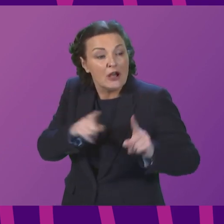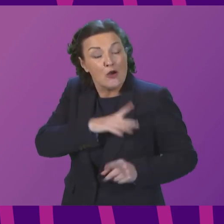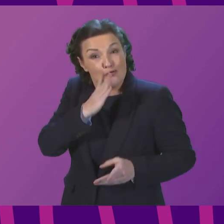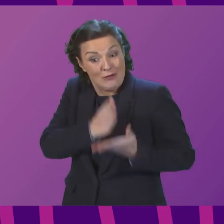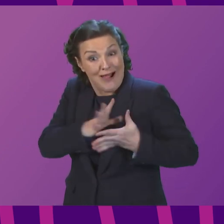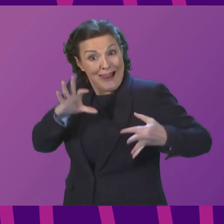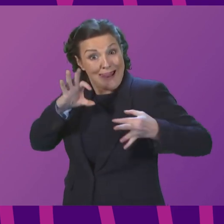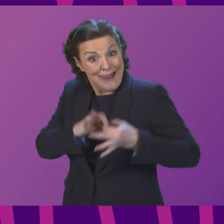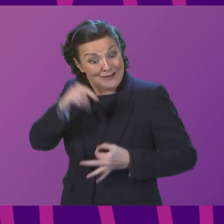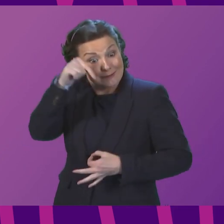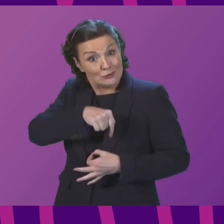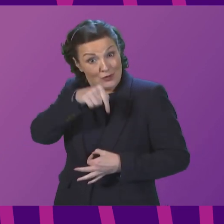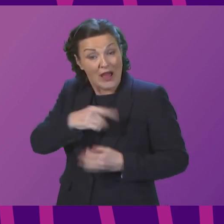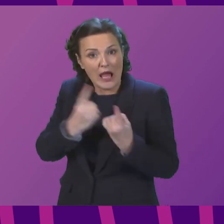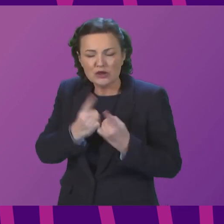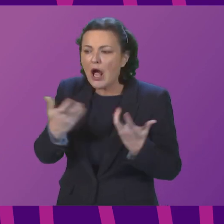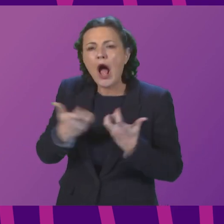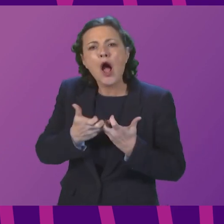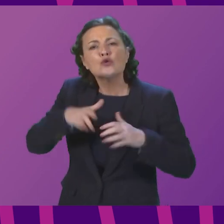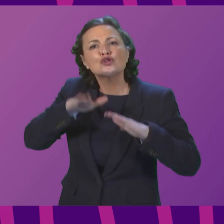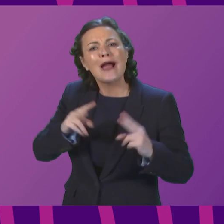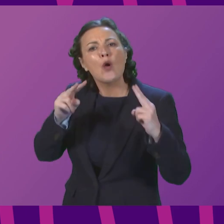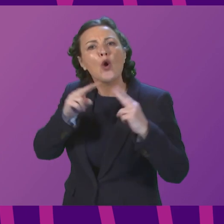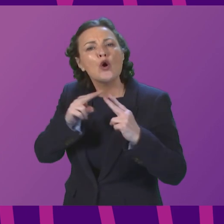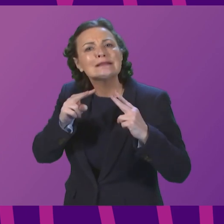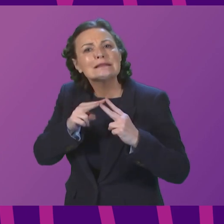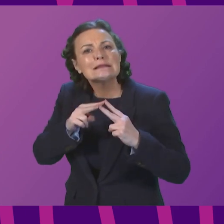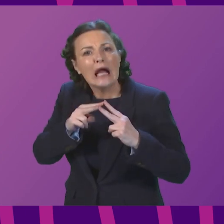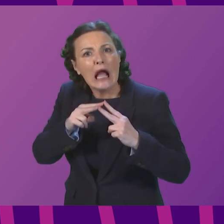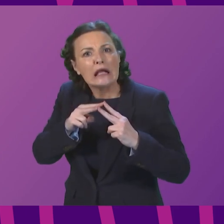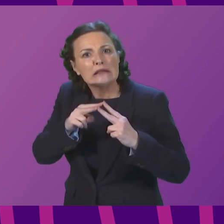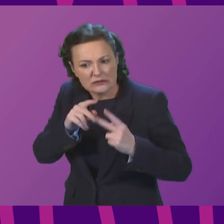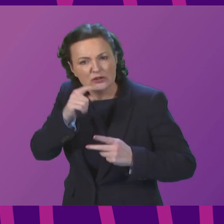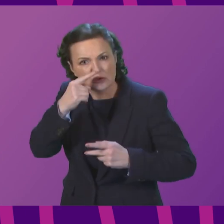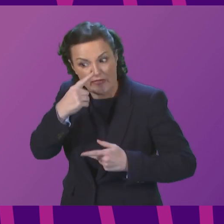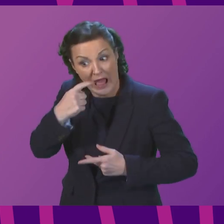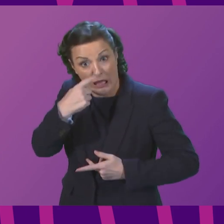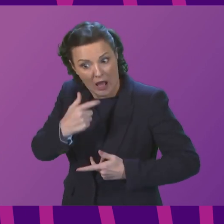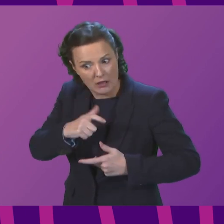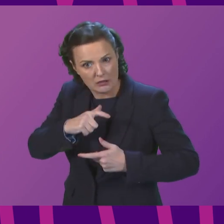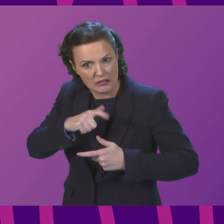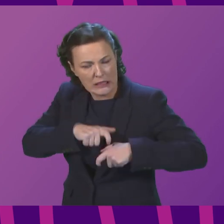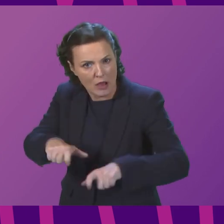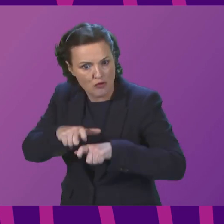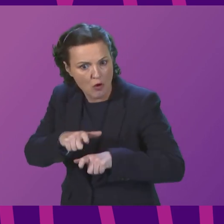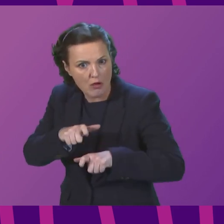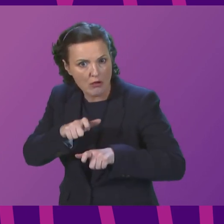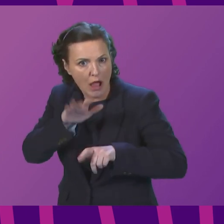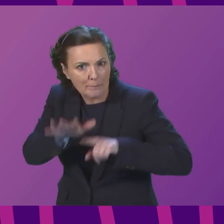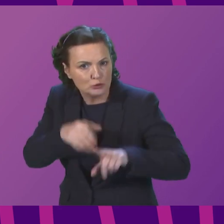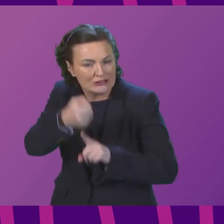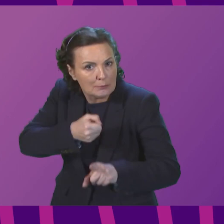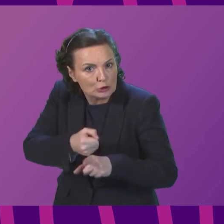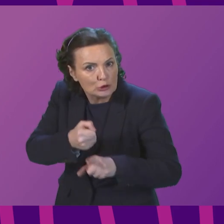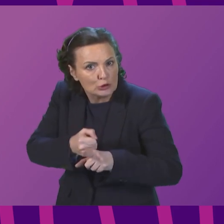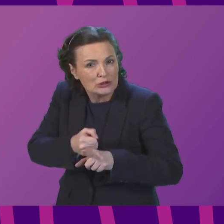this issue is how child contact proceedings can be used by perpetrators as a form of control and ongoing abuse. Does the First Minister agree